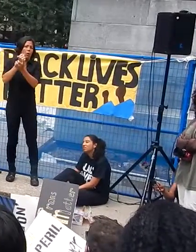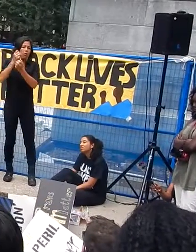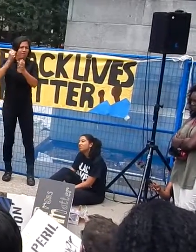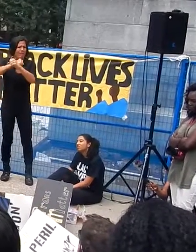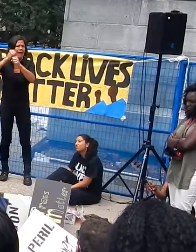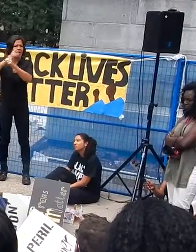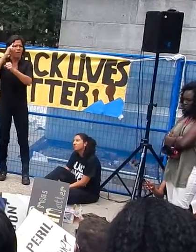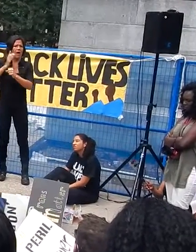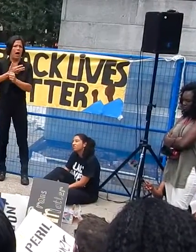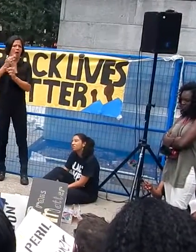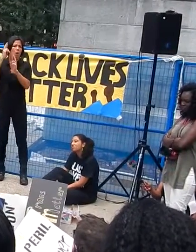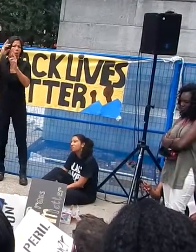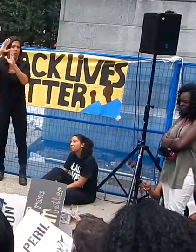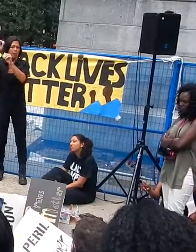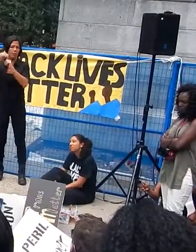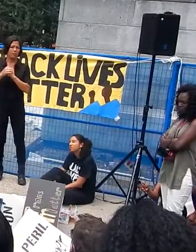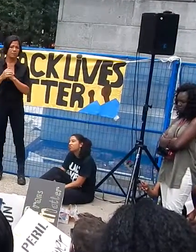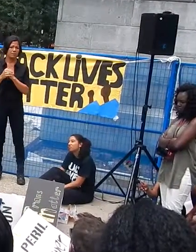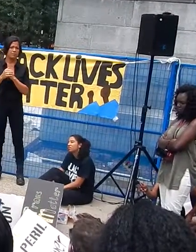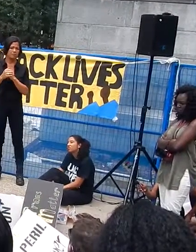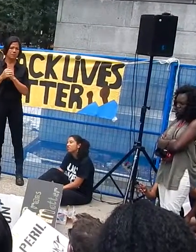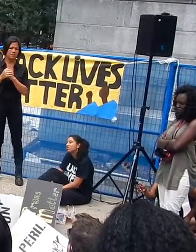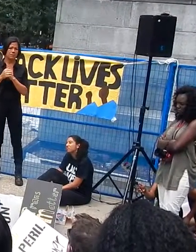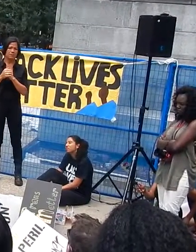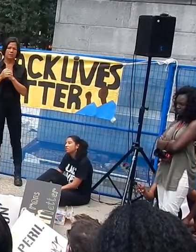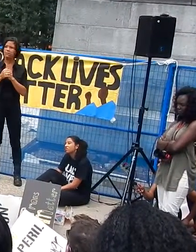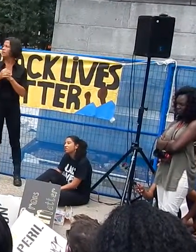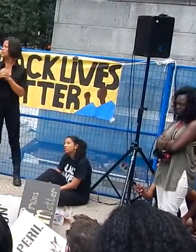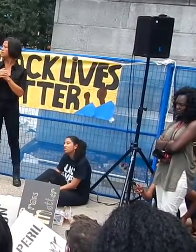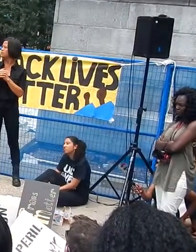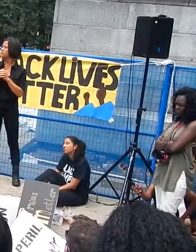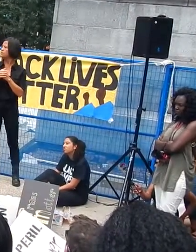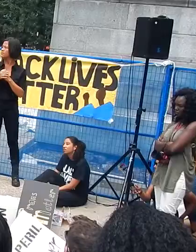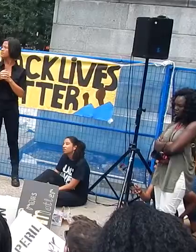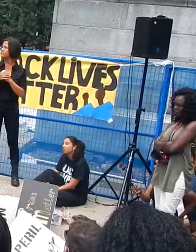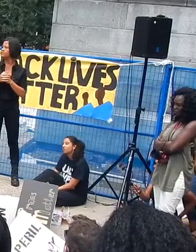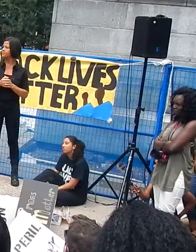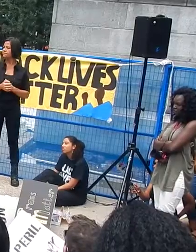our own and chart a clear...